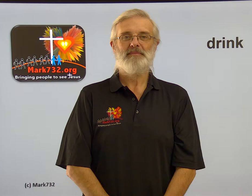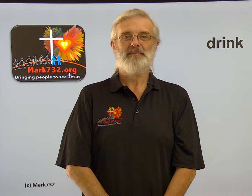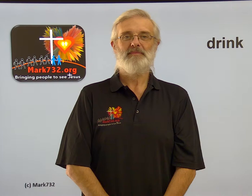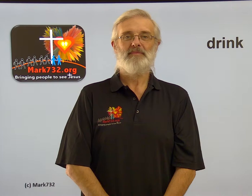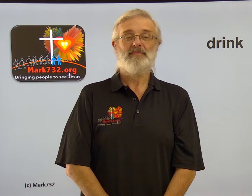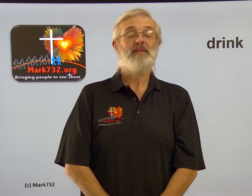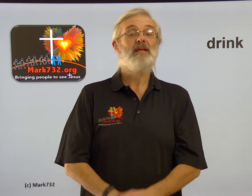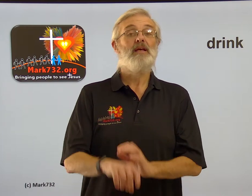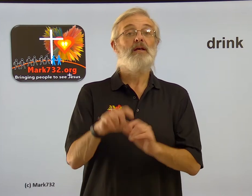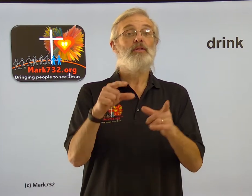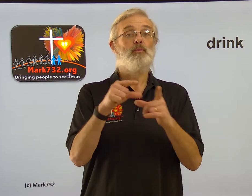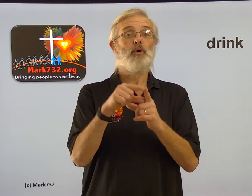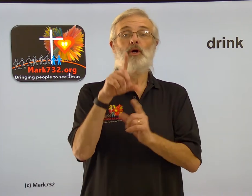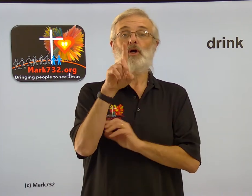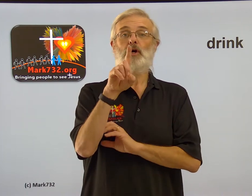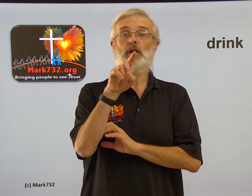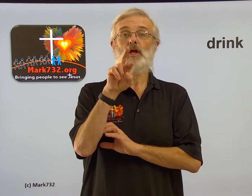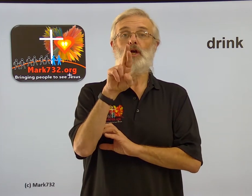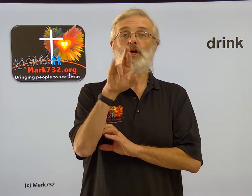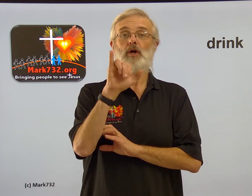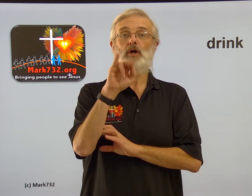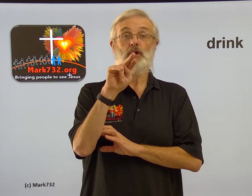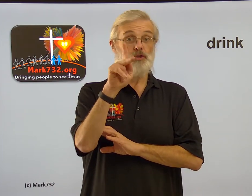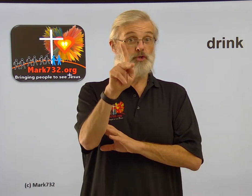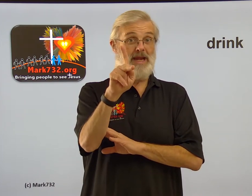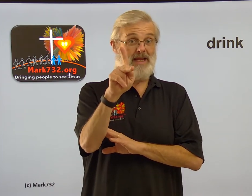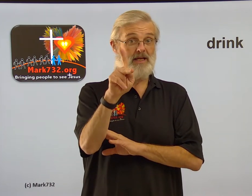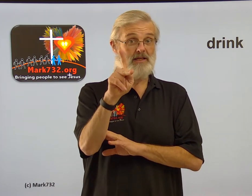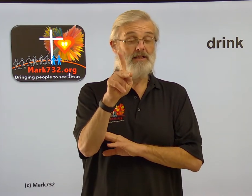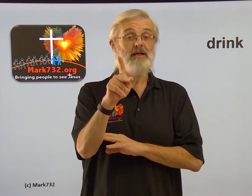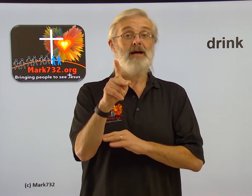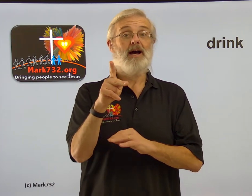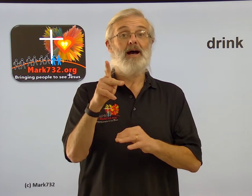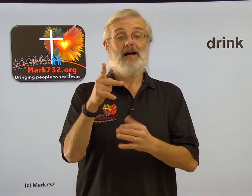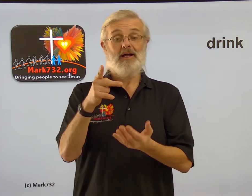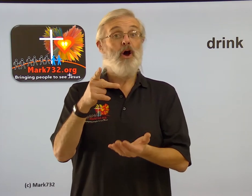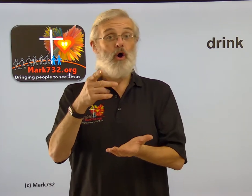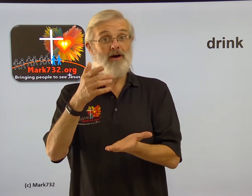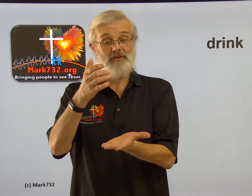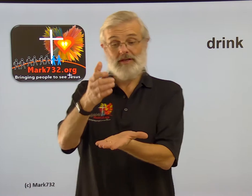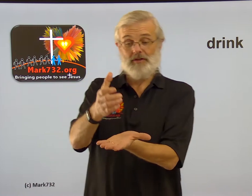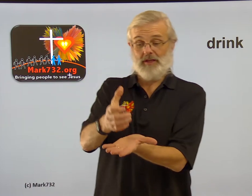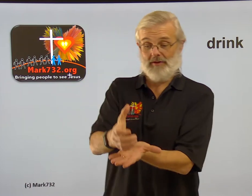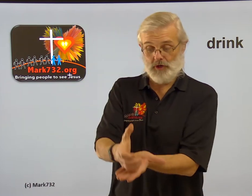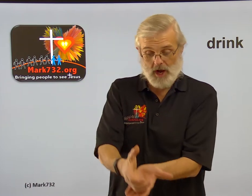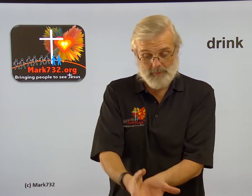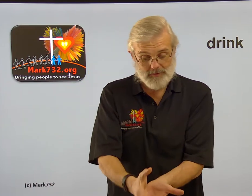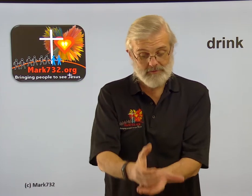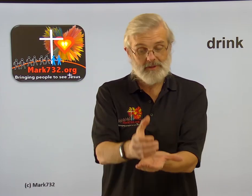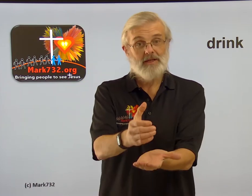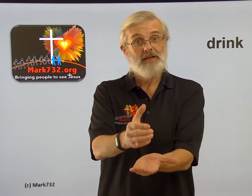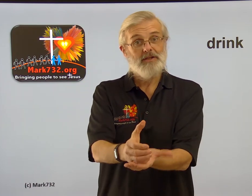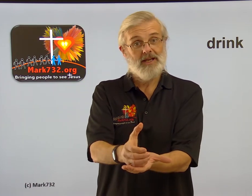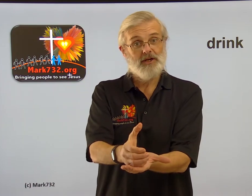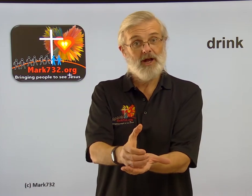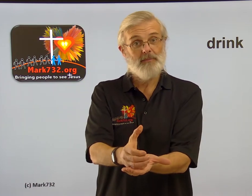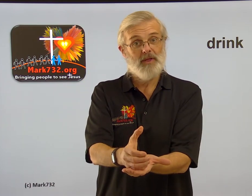The word drink. Often you take your cup, you take your cup there